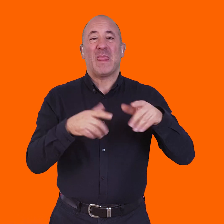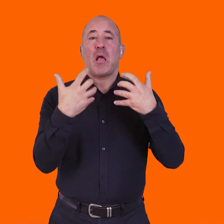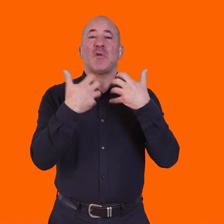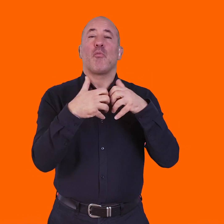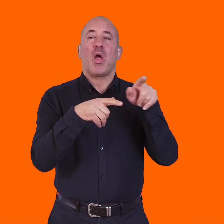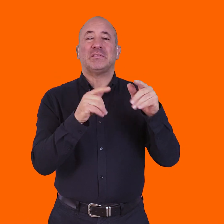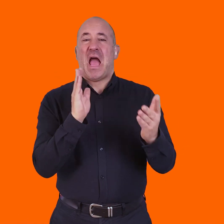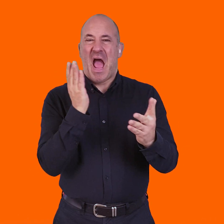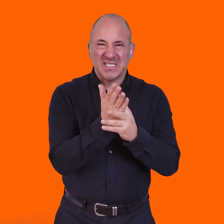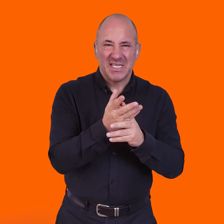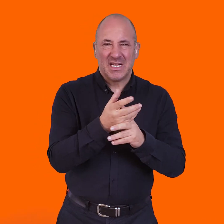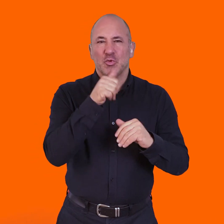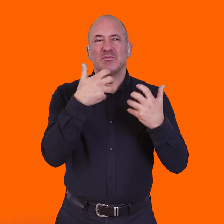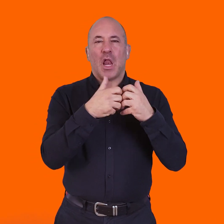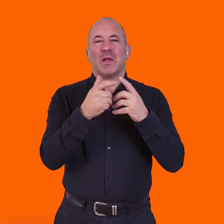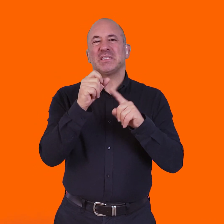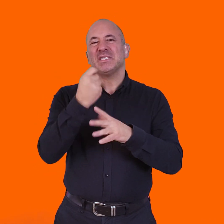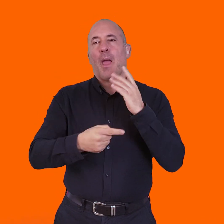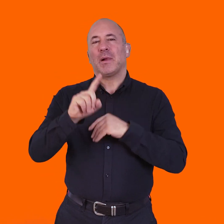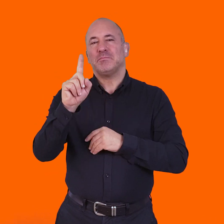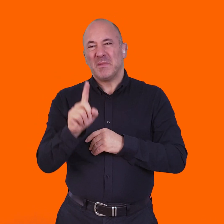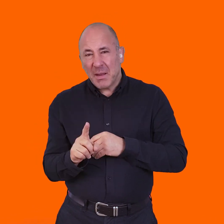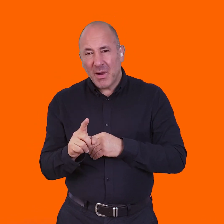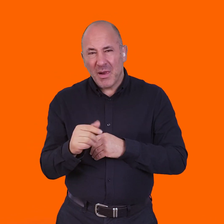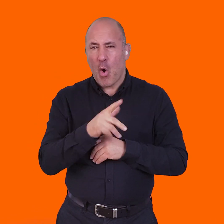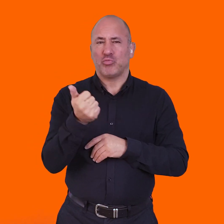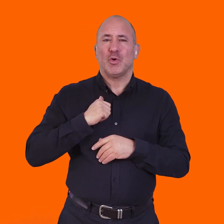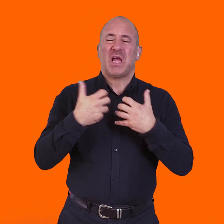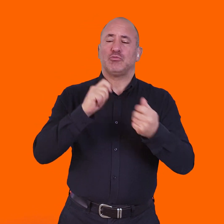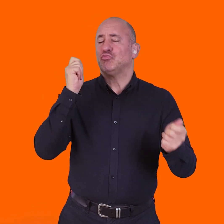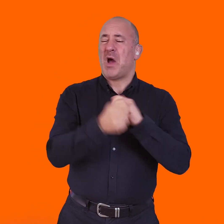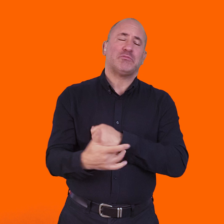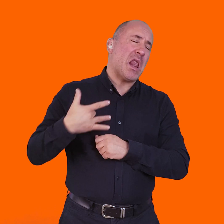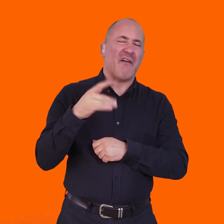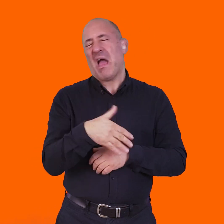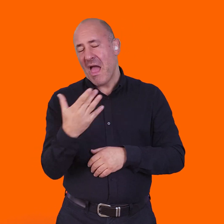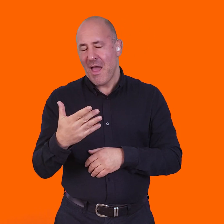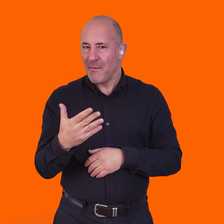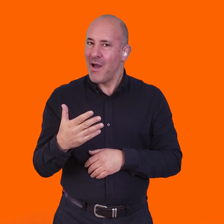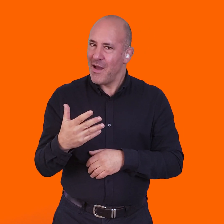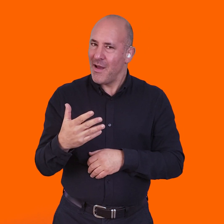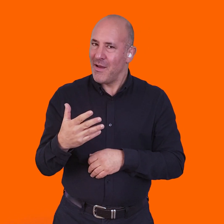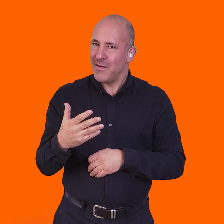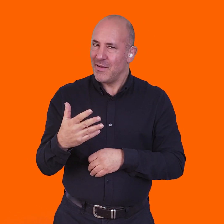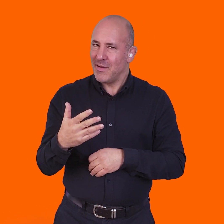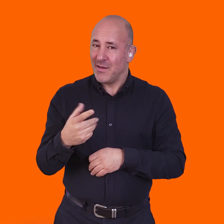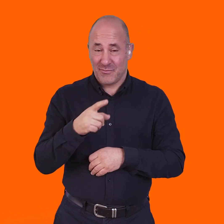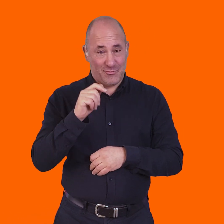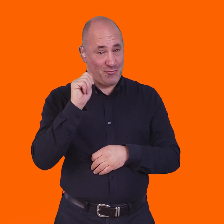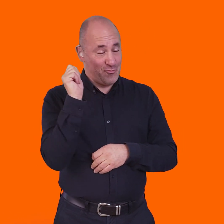often with technology, access and the use of technology by disabled people, even though everyone kind of assumes technology's changed our